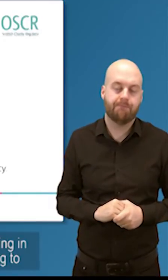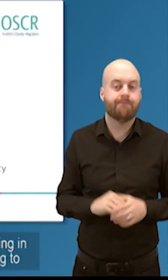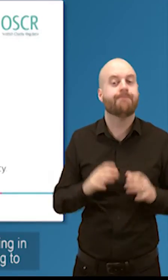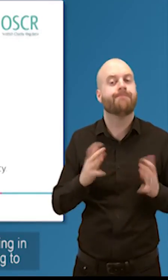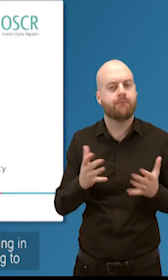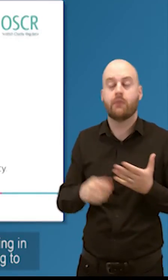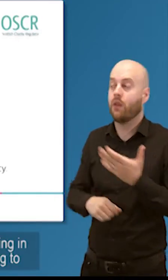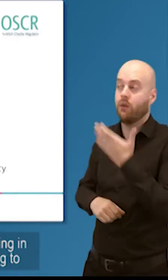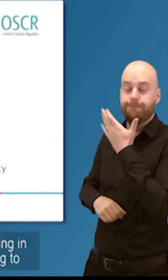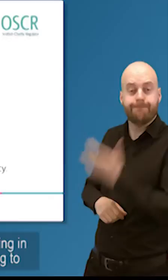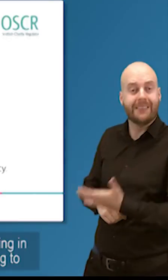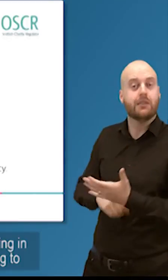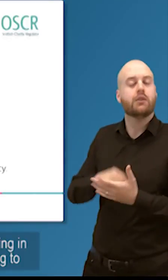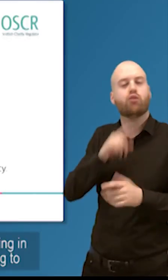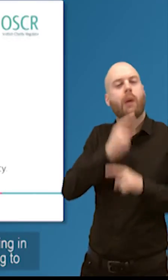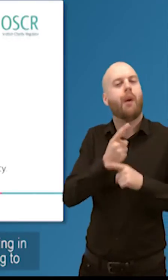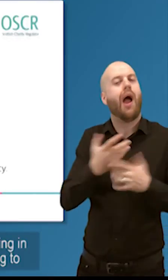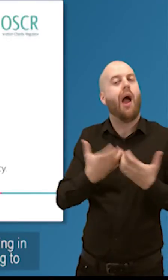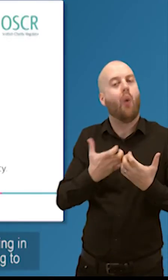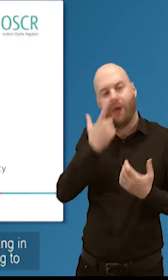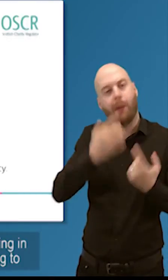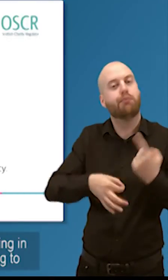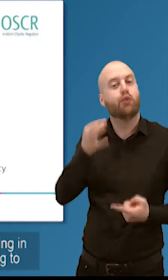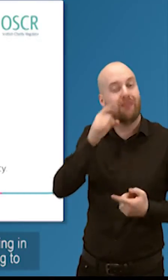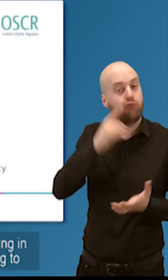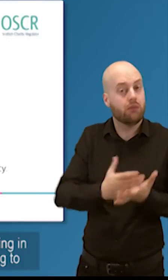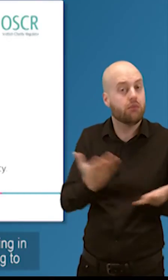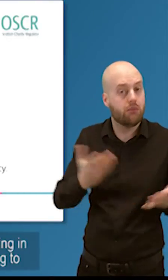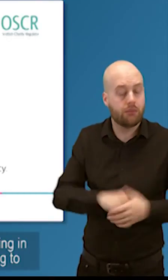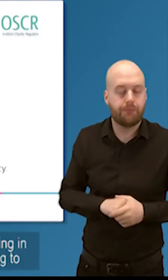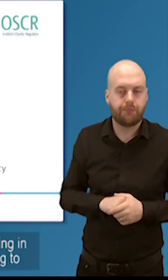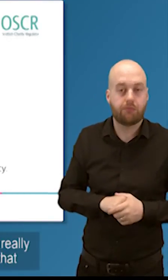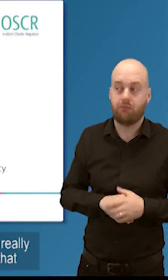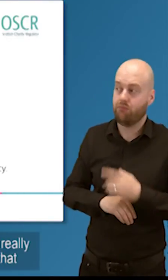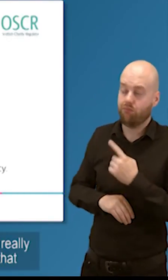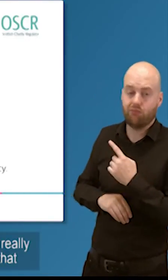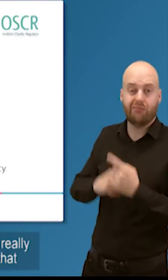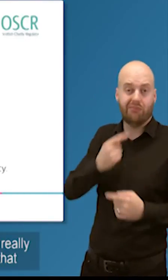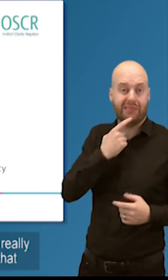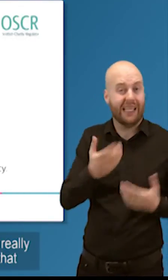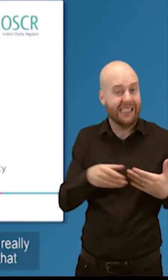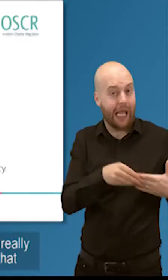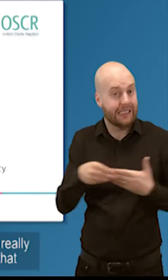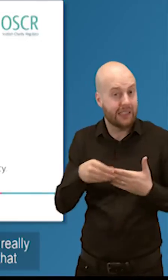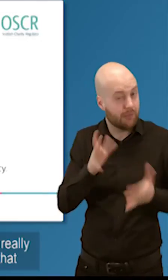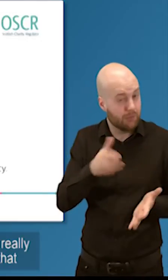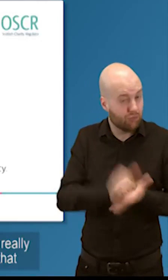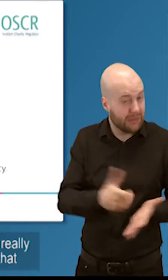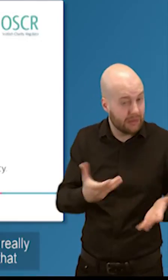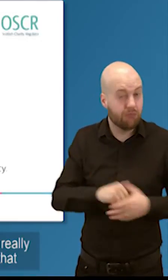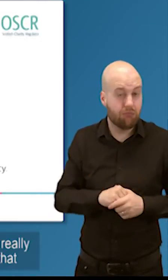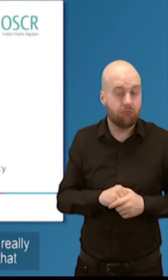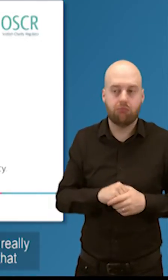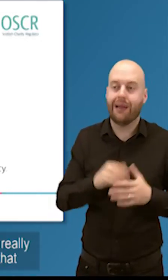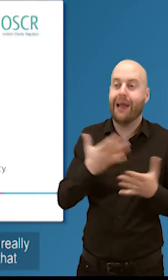be strong when we have to and it's all very nice being an empowering regulator but if people were starting to think yeah they're too soft they don't ever actually